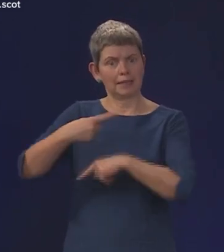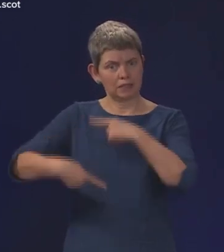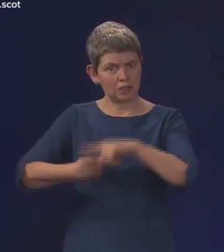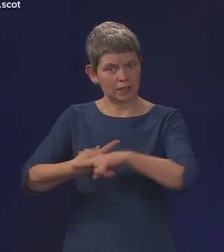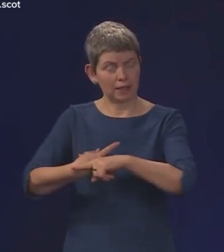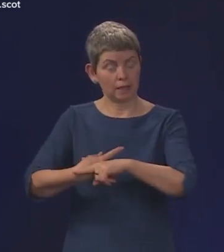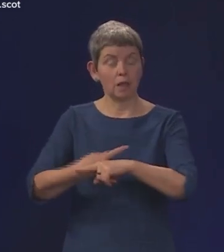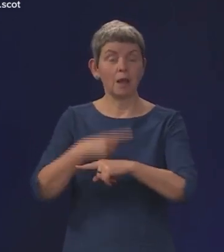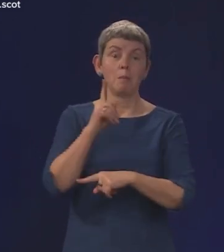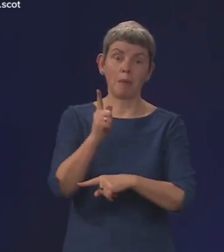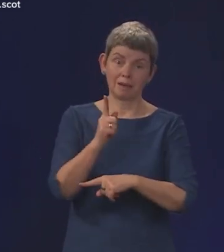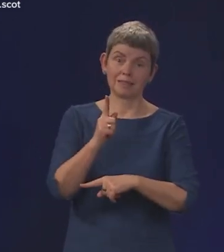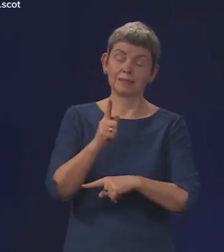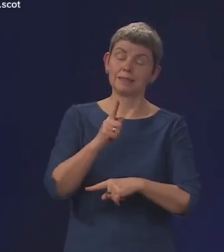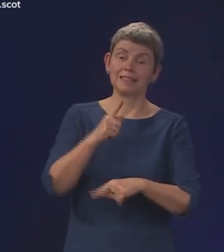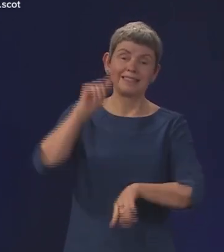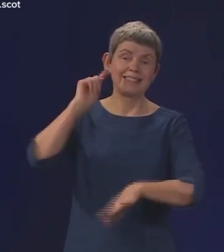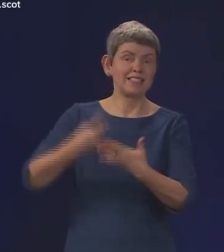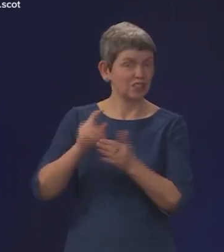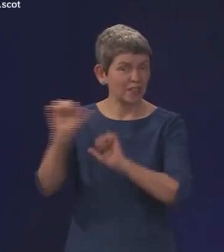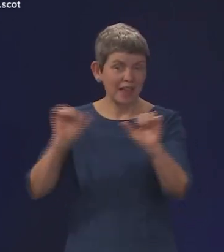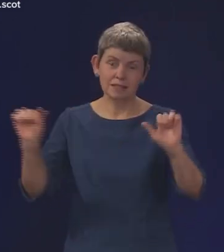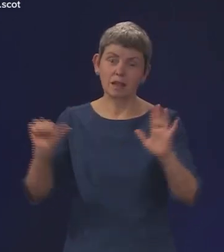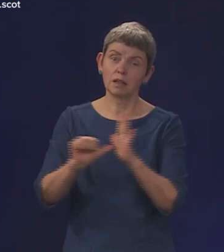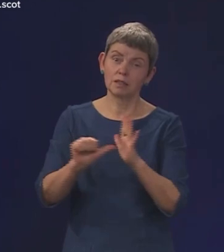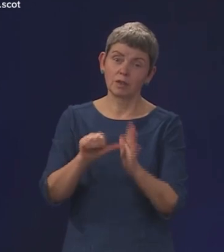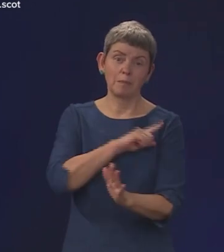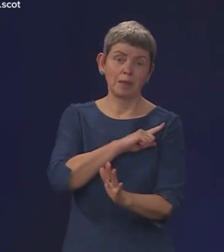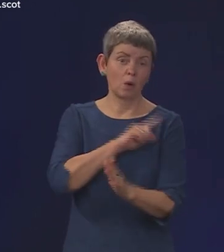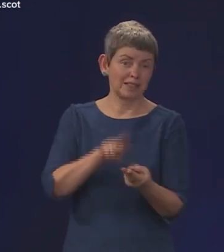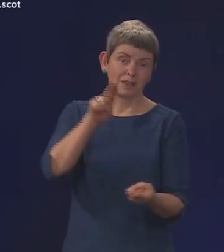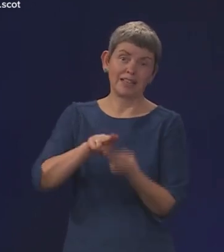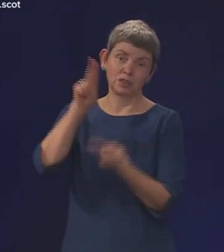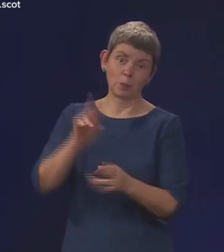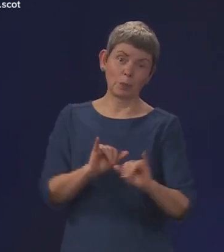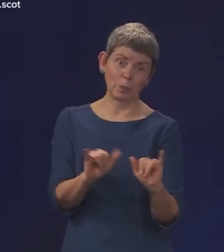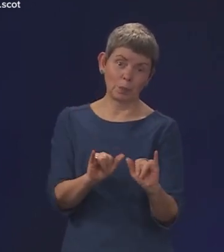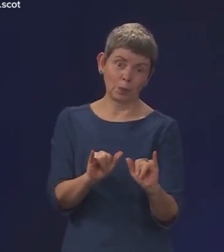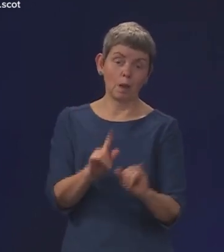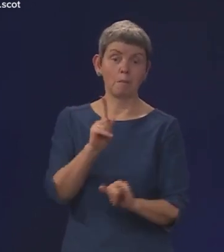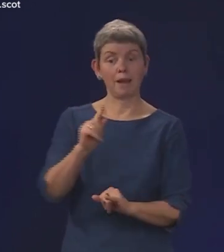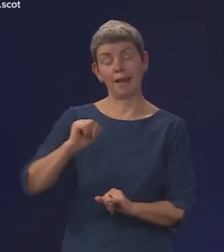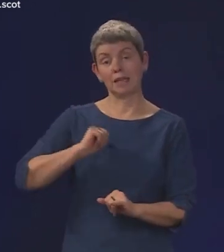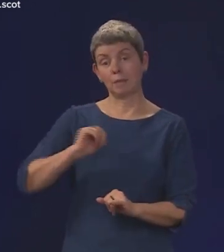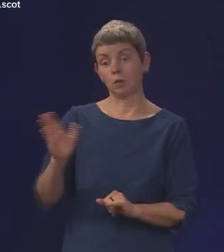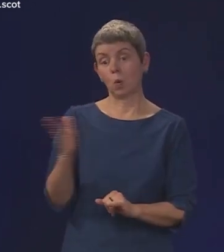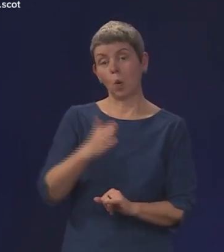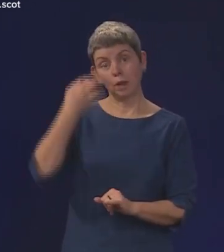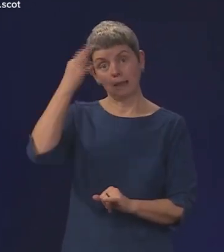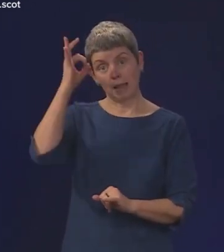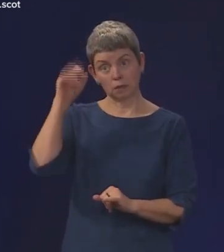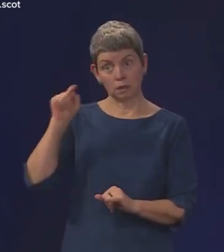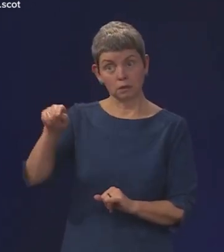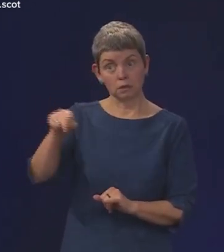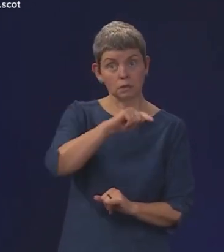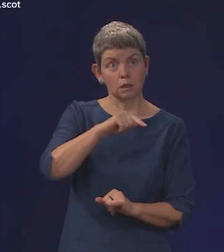that these decisions are difficult for local authorities, but I would expect all local authorities to take decisions that are in